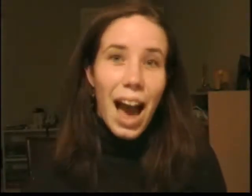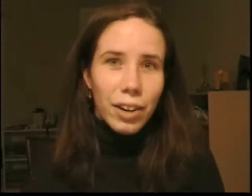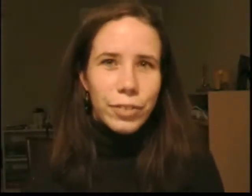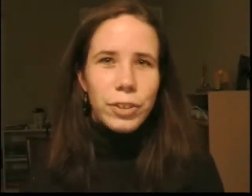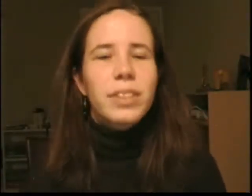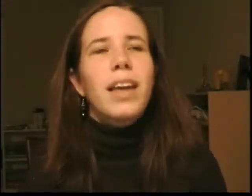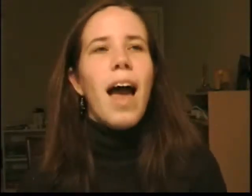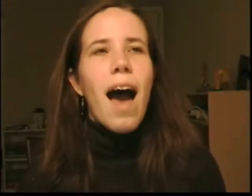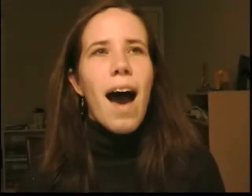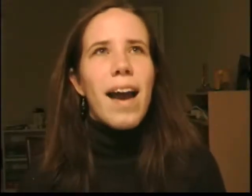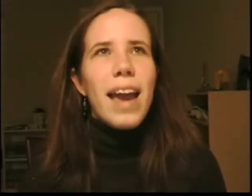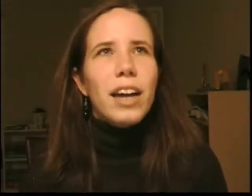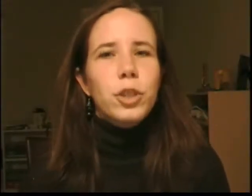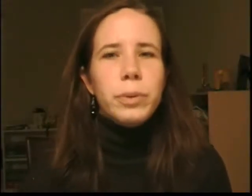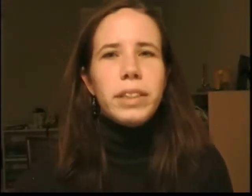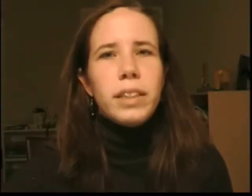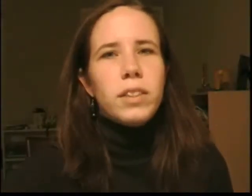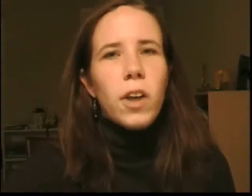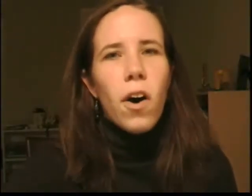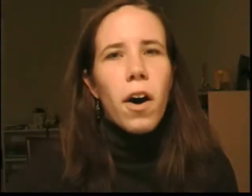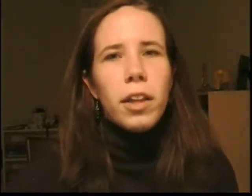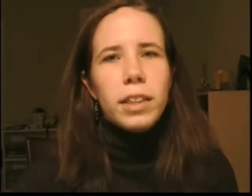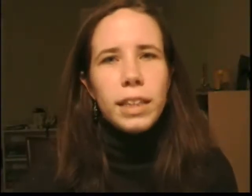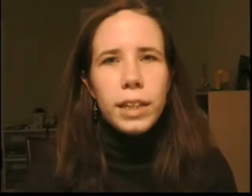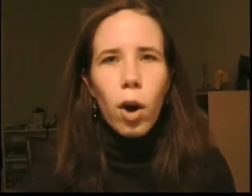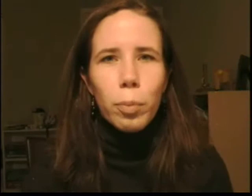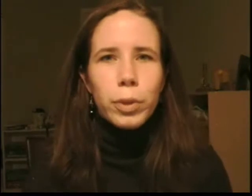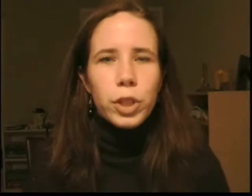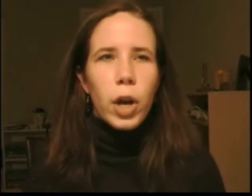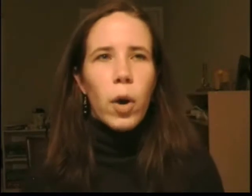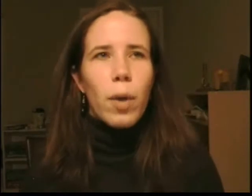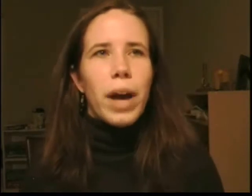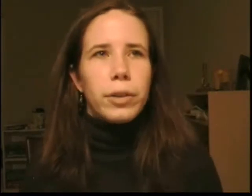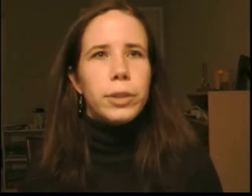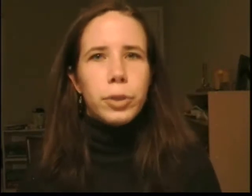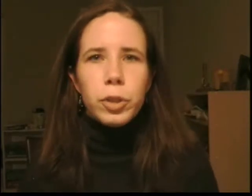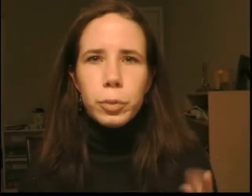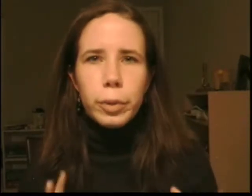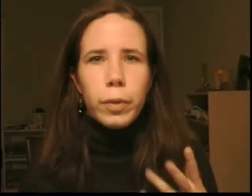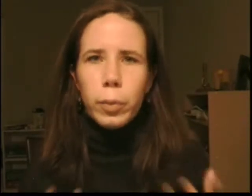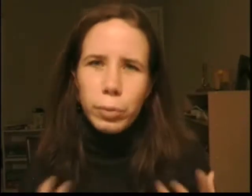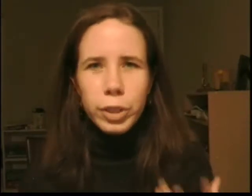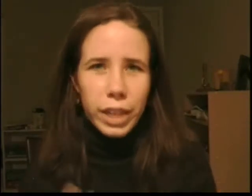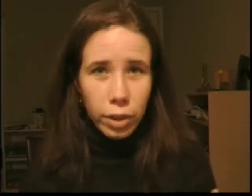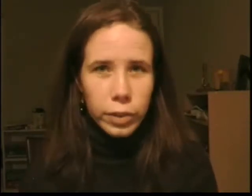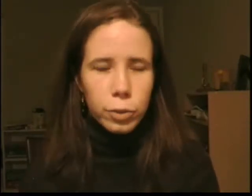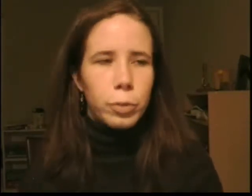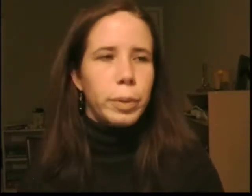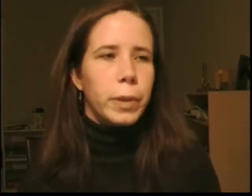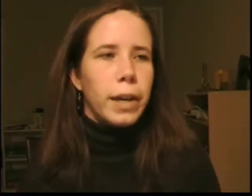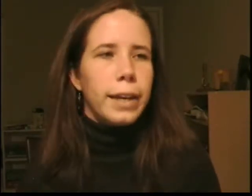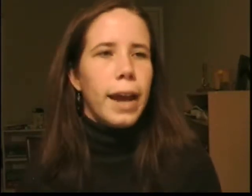Howdy folks. I actually saw the Oprah show about YouTube, the one where she had all the YouTube people on it.